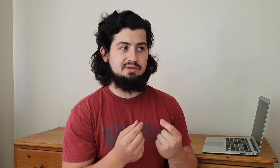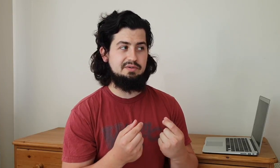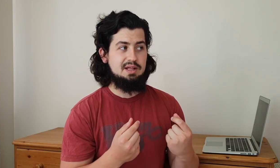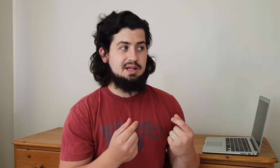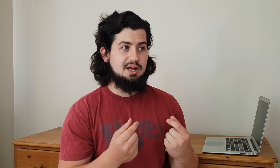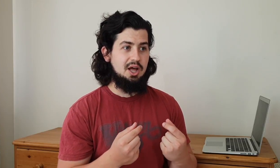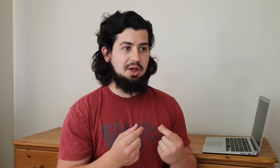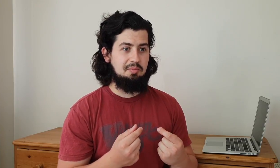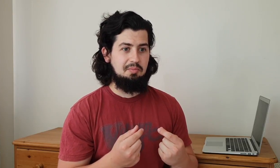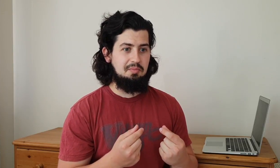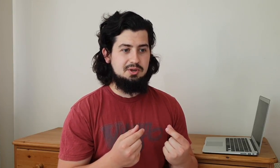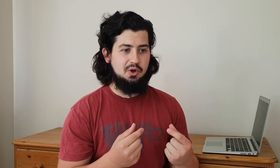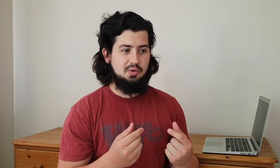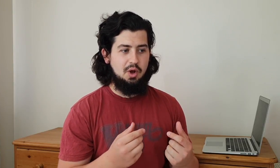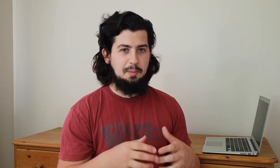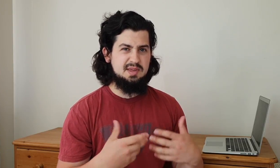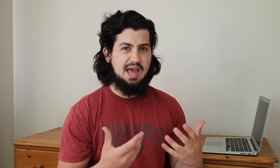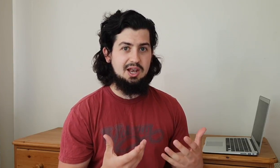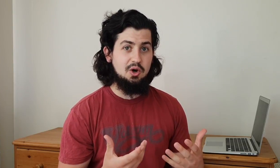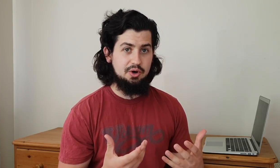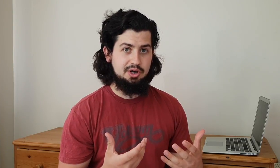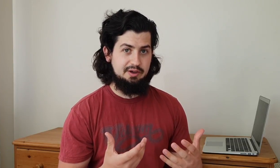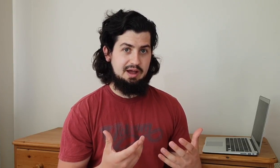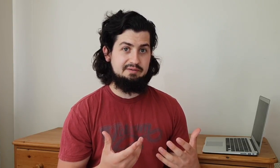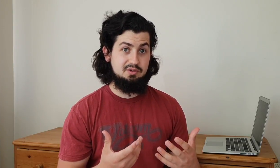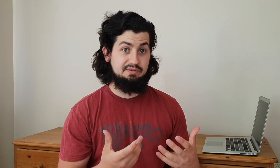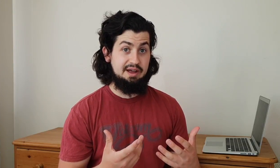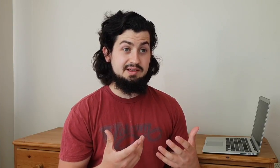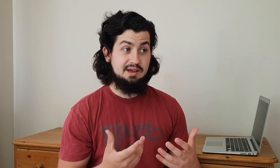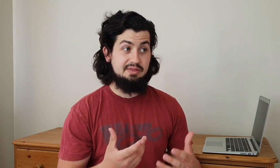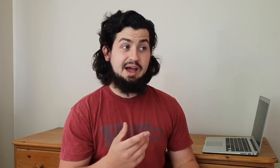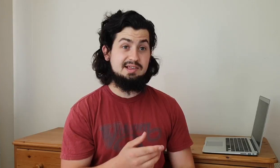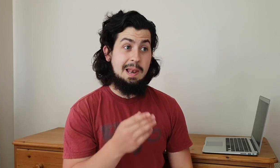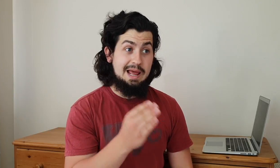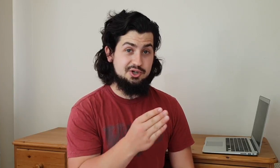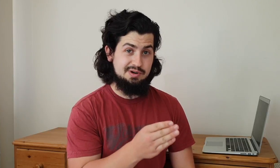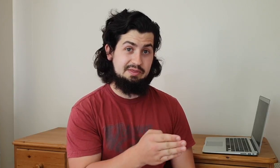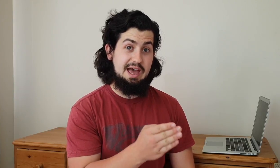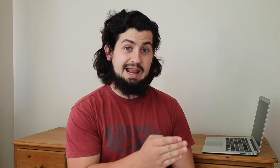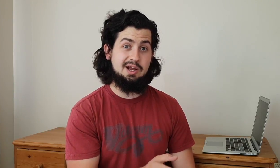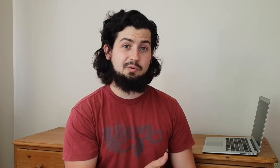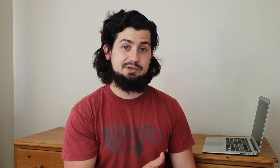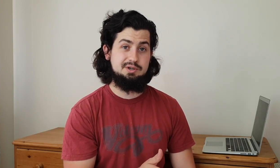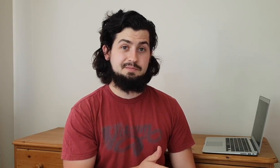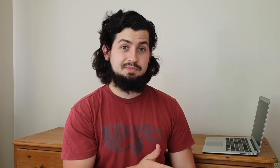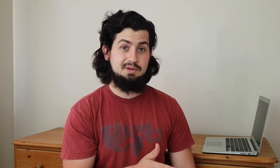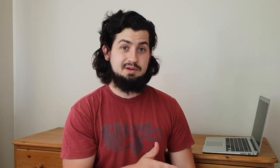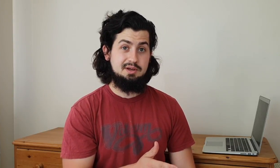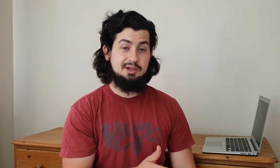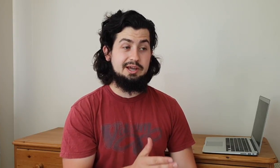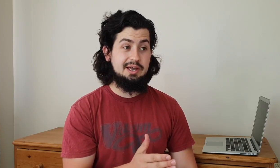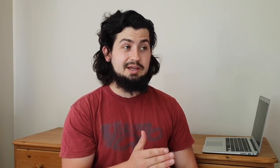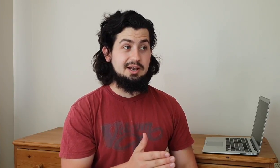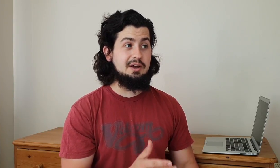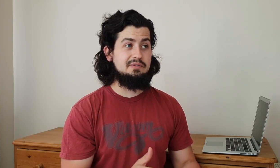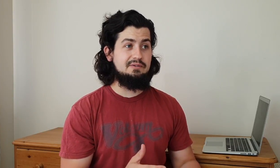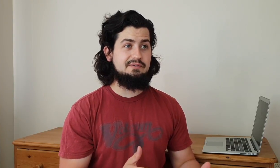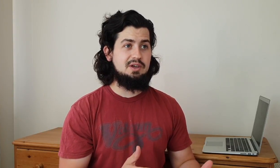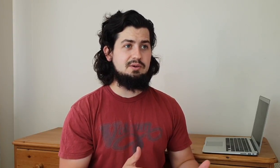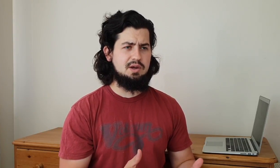of um you know upset look that you have in your face that is literally their language like like for you to